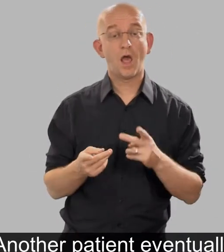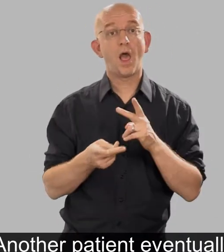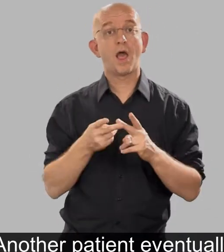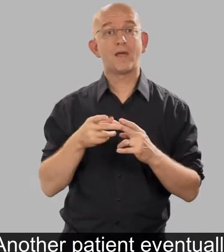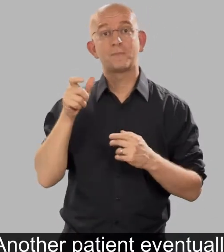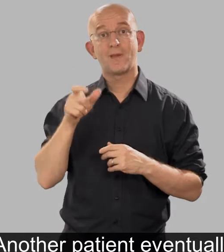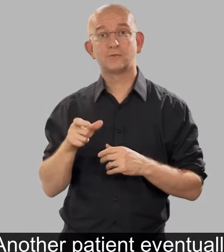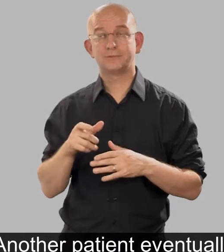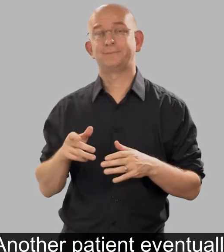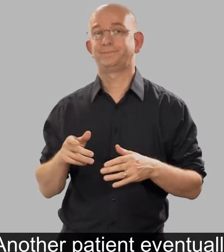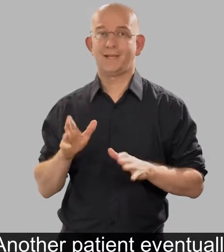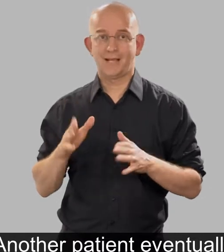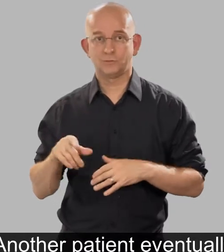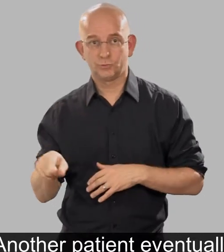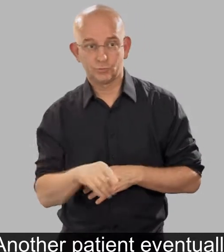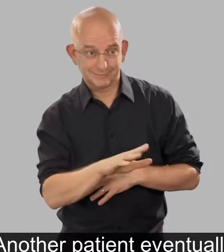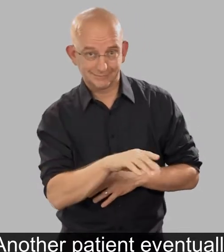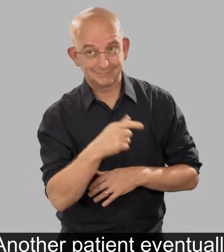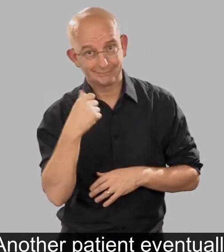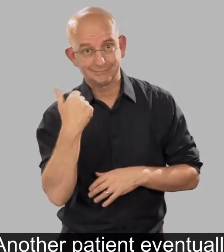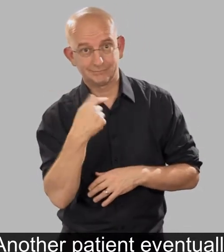Another patient eventually had to come and get them.